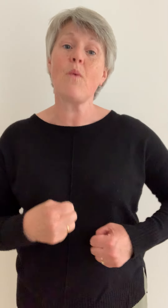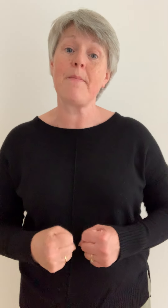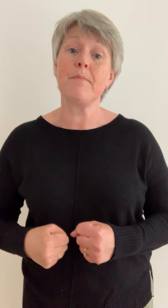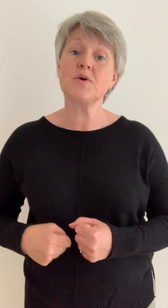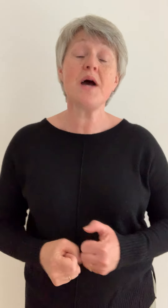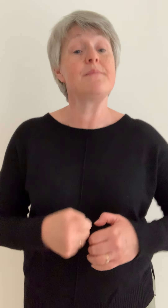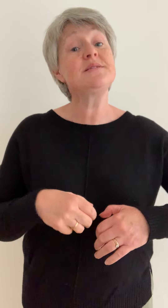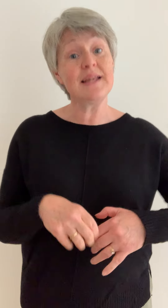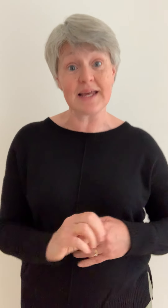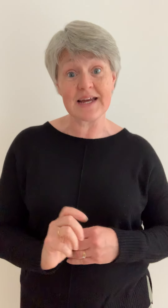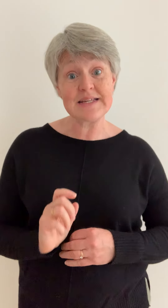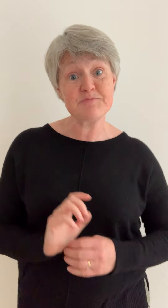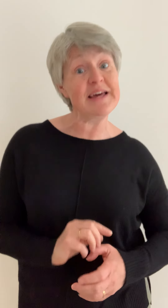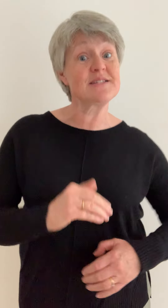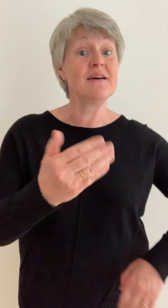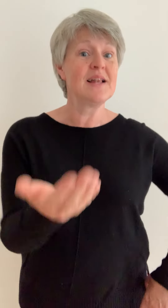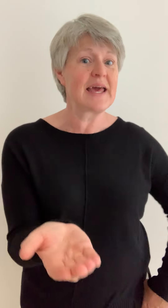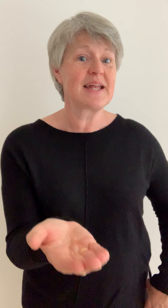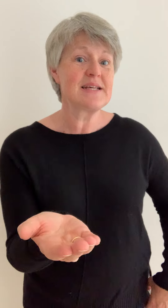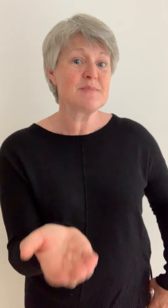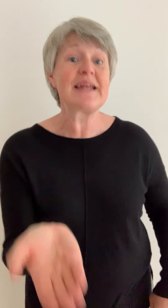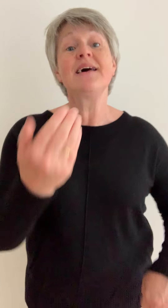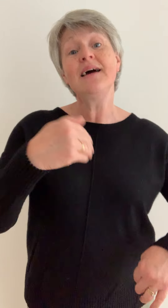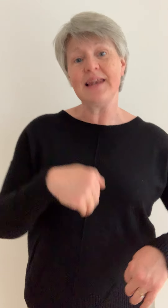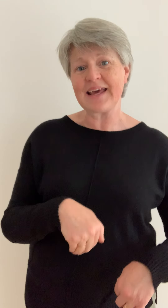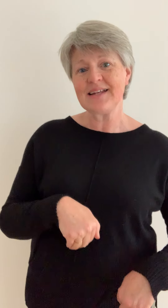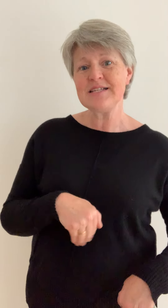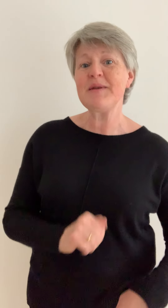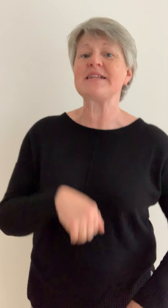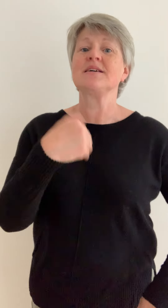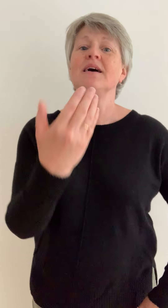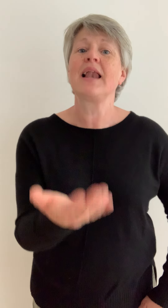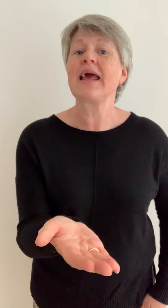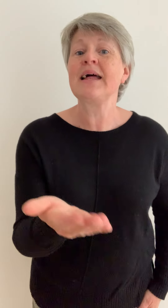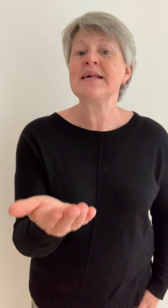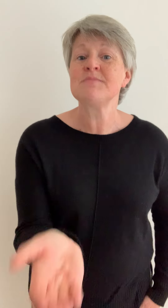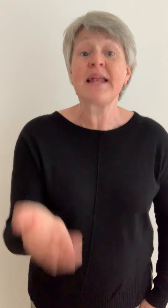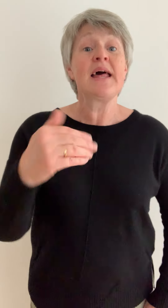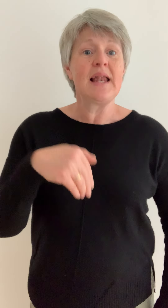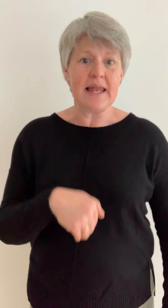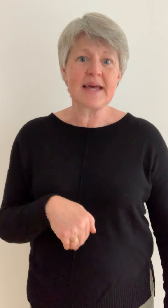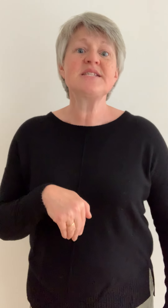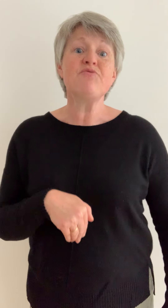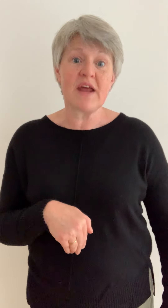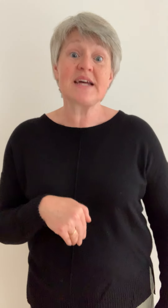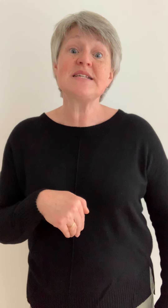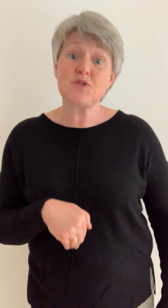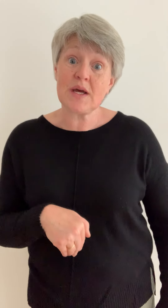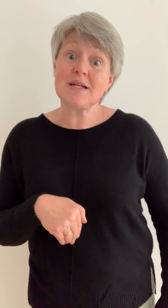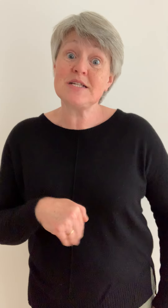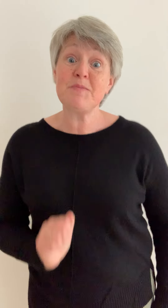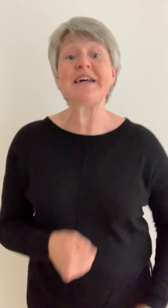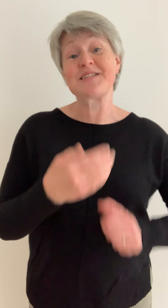one more time. Say lickety-split. Lickety-split. Lickety-rickety-trickety-split.